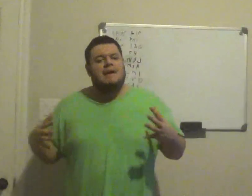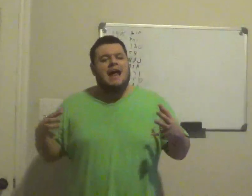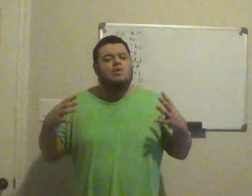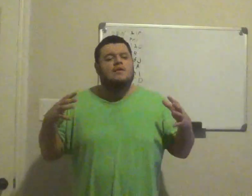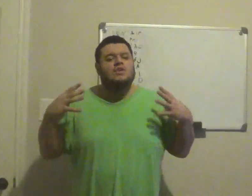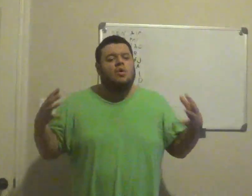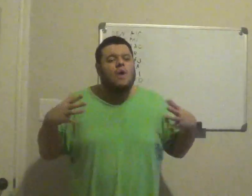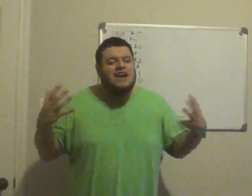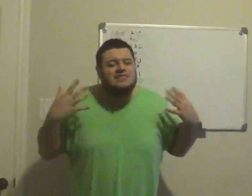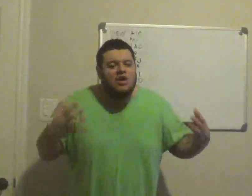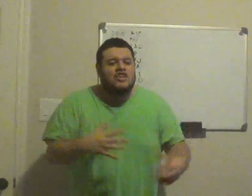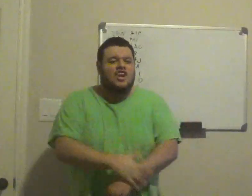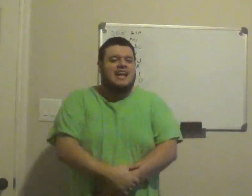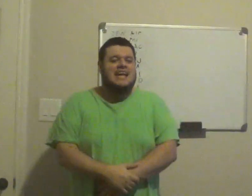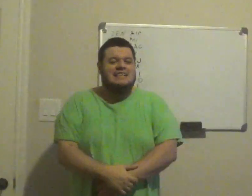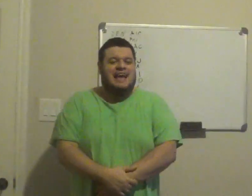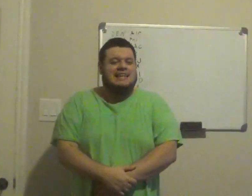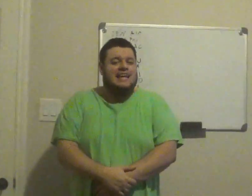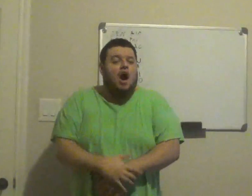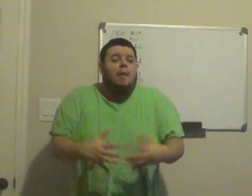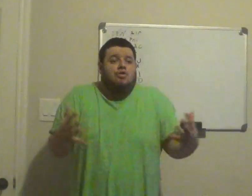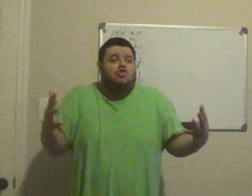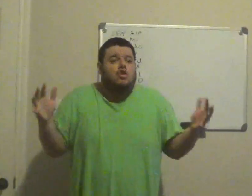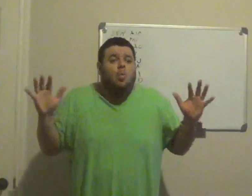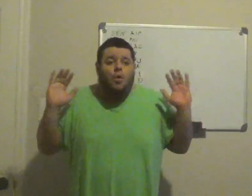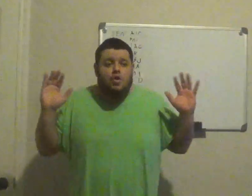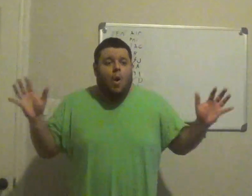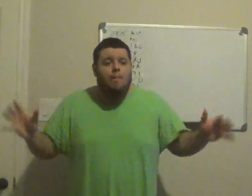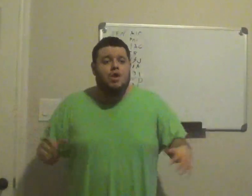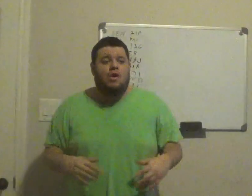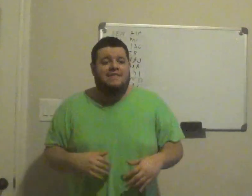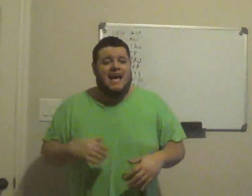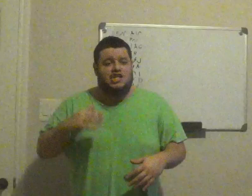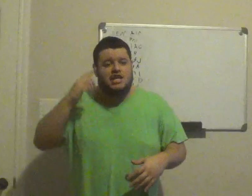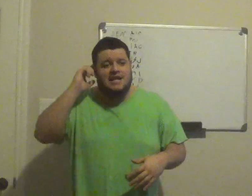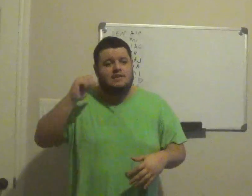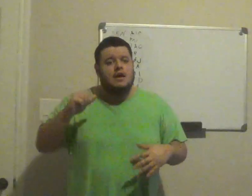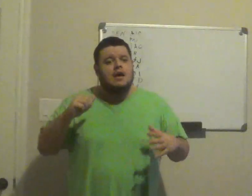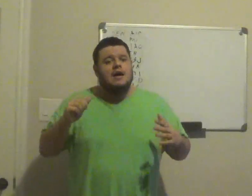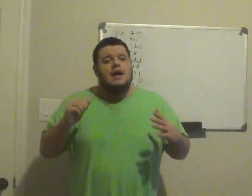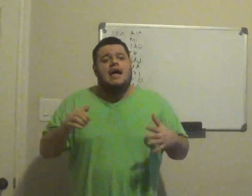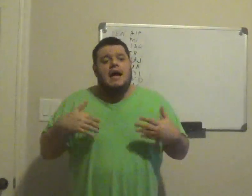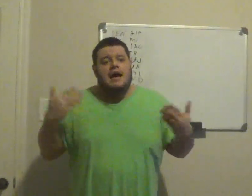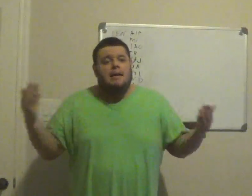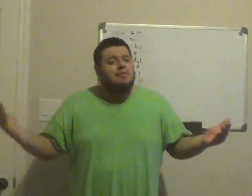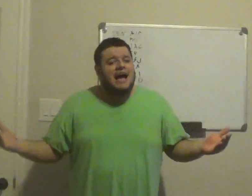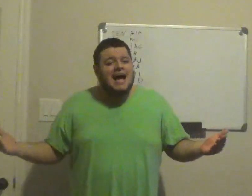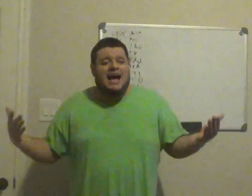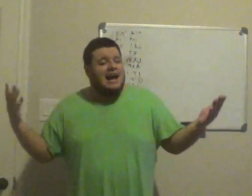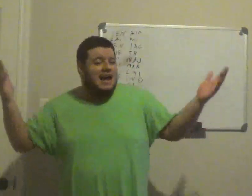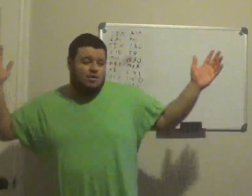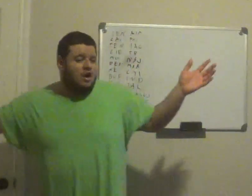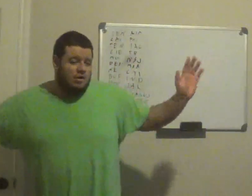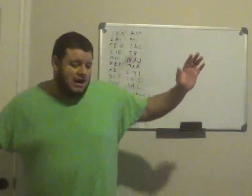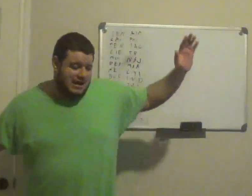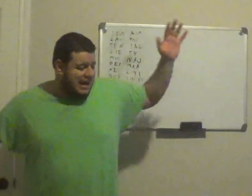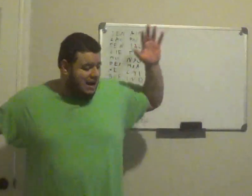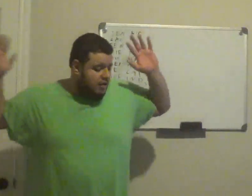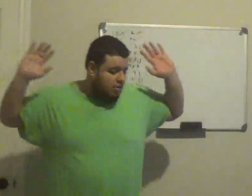but I don't, with the Raiders, I don't think you're going to get that, like, obviously, you hope you don't get that shit, but, I don't know, I don't know,